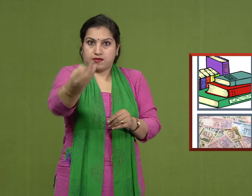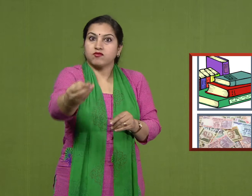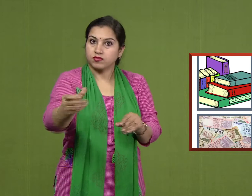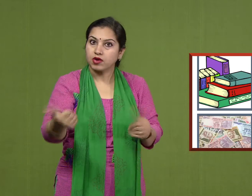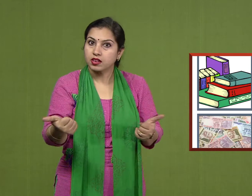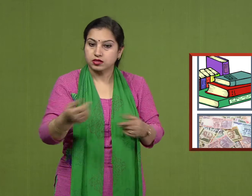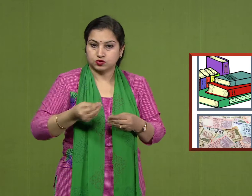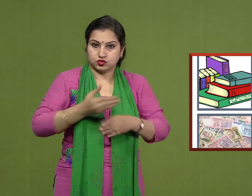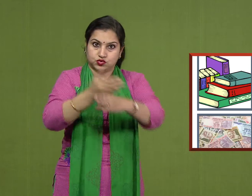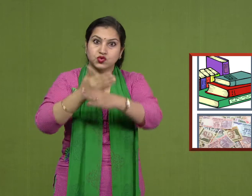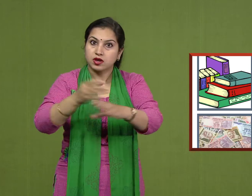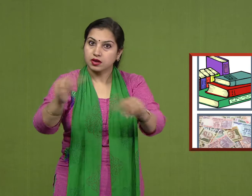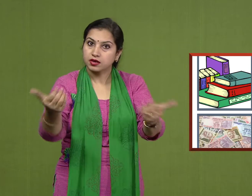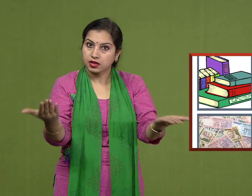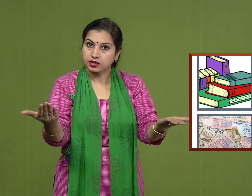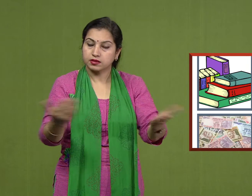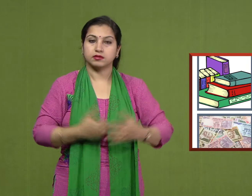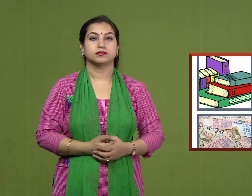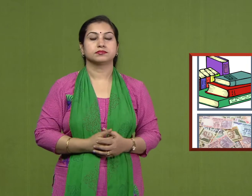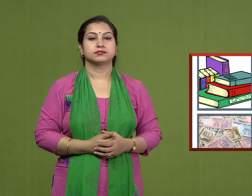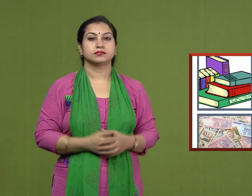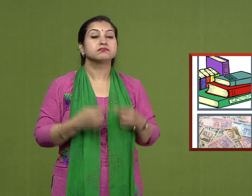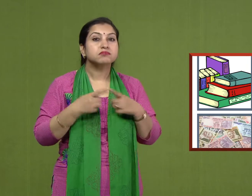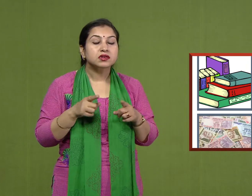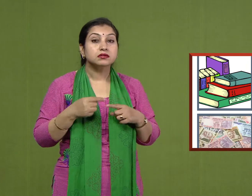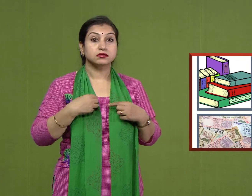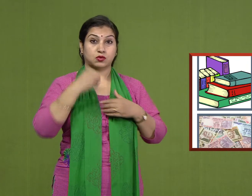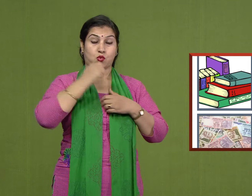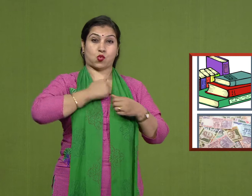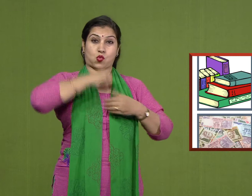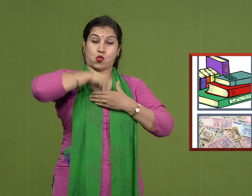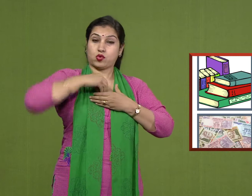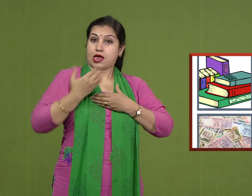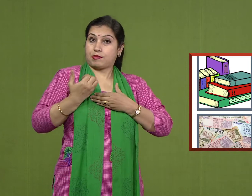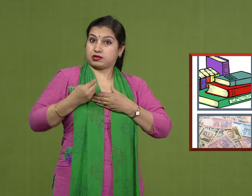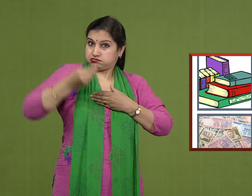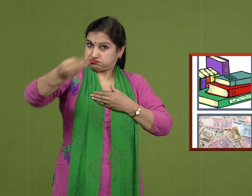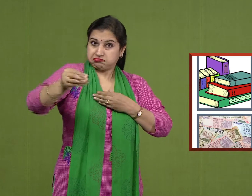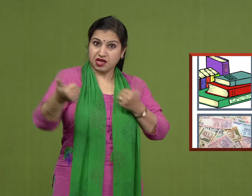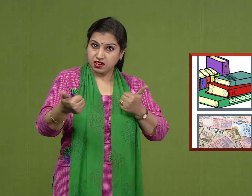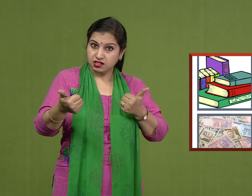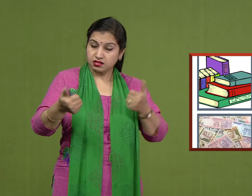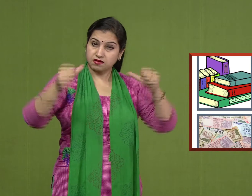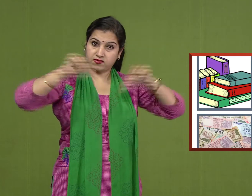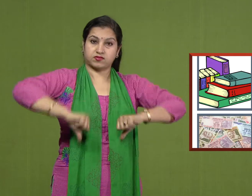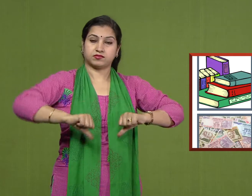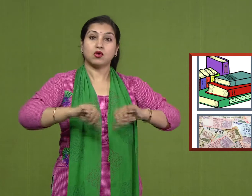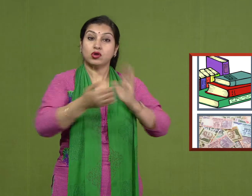you can share with someone. But your ability of doing something or your skill